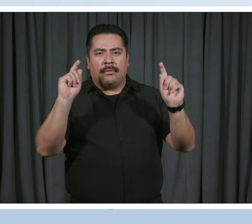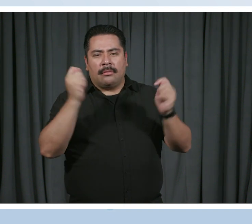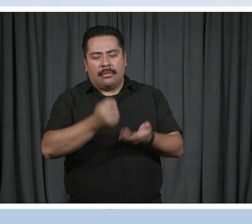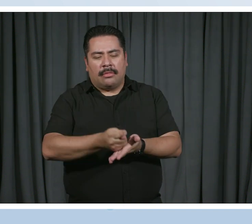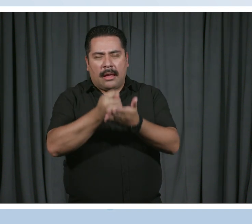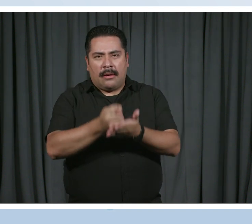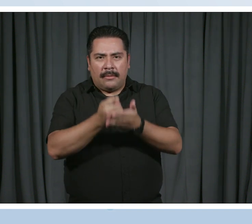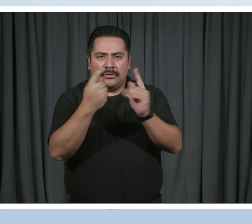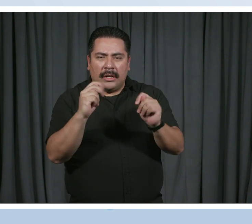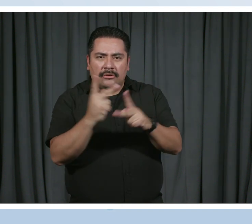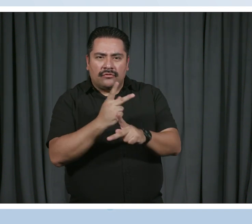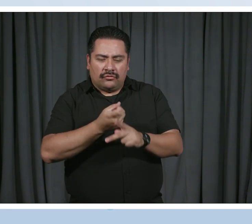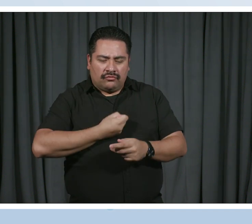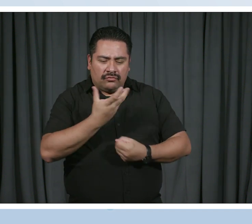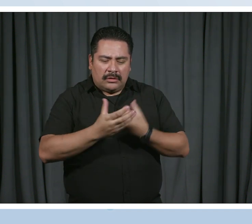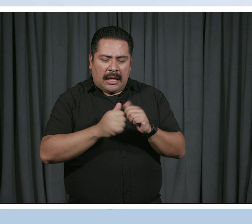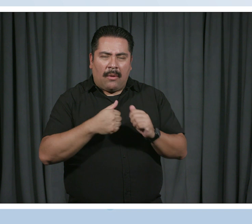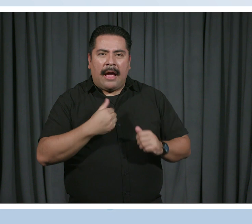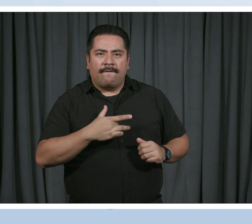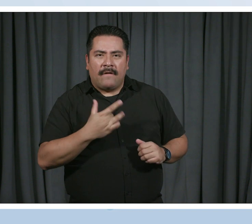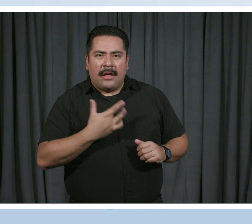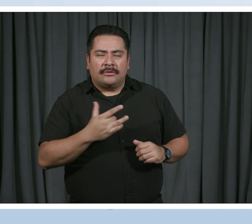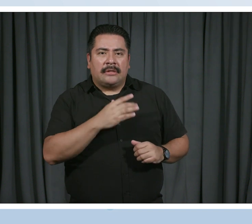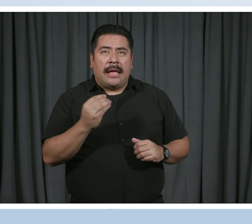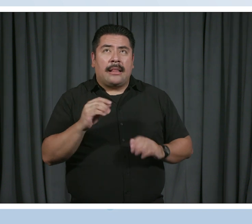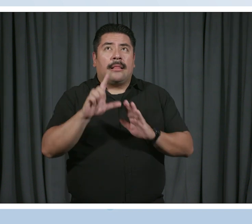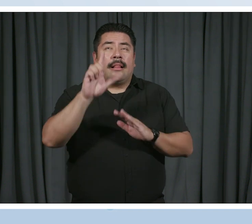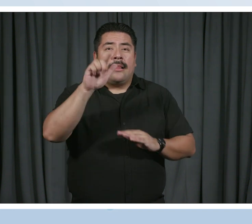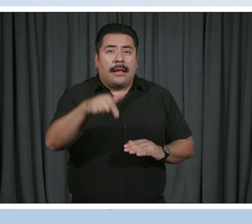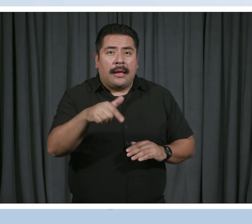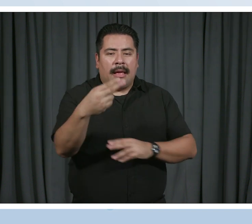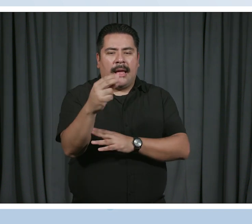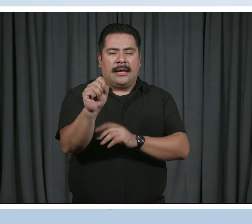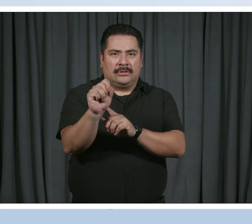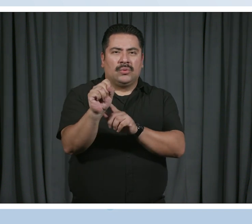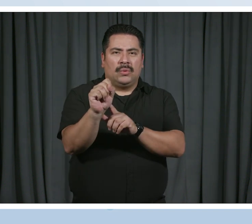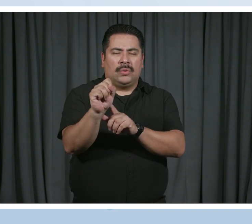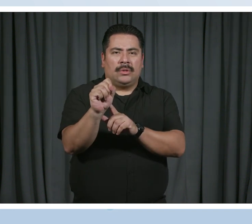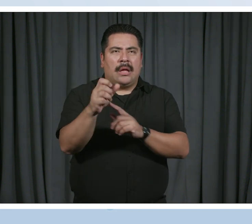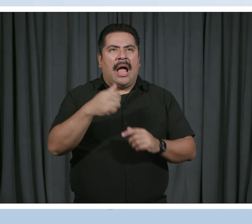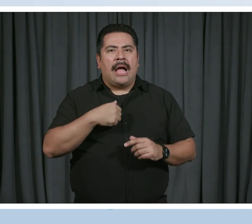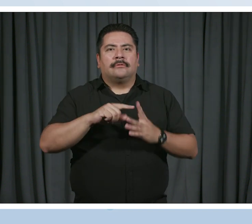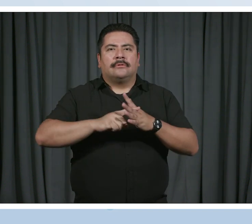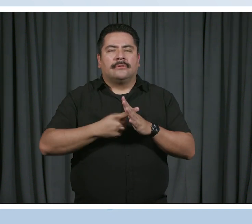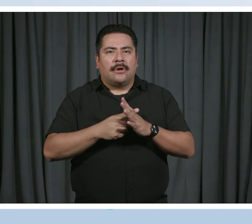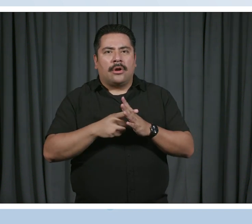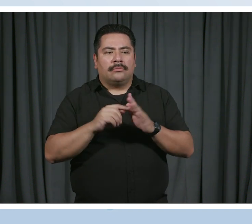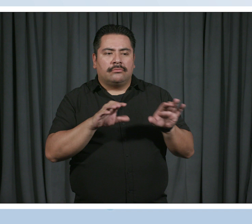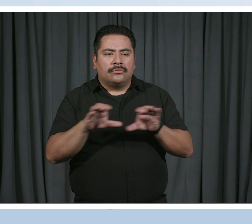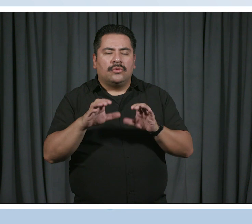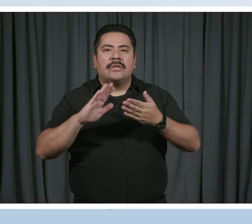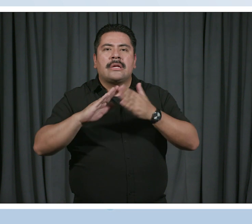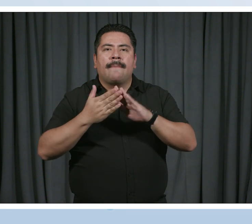trying to find a way to express how I felt. And then it wasn't until high school where I actually started doing